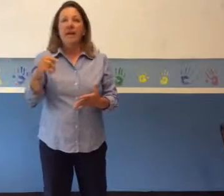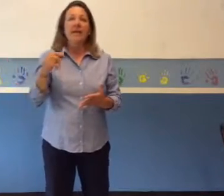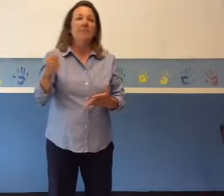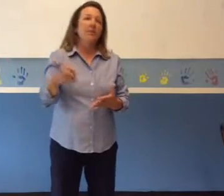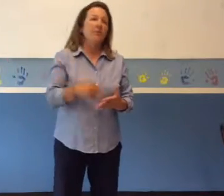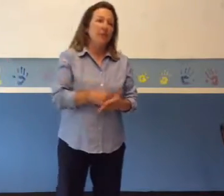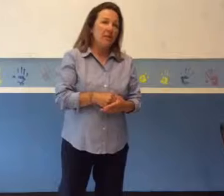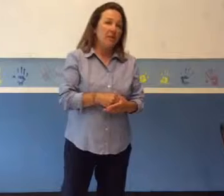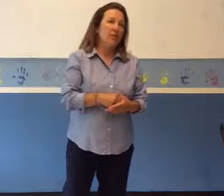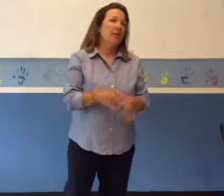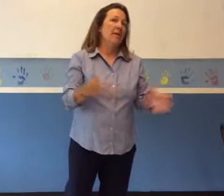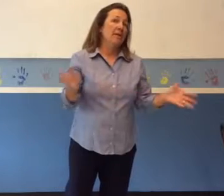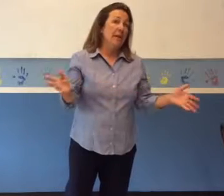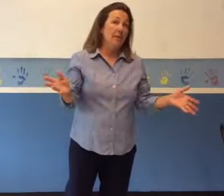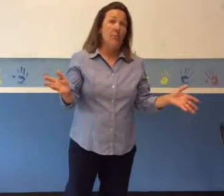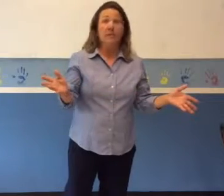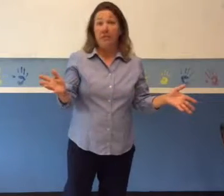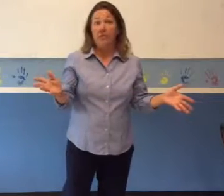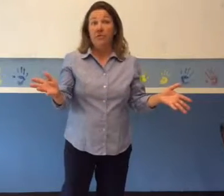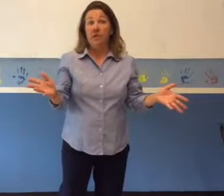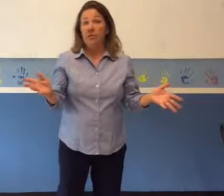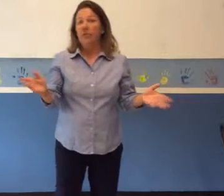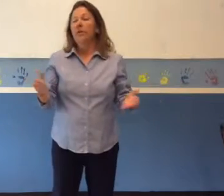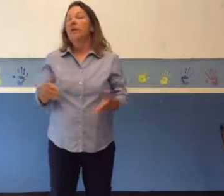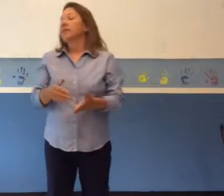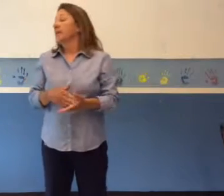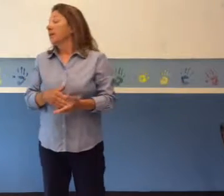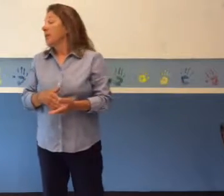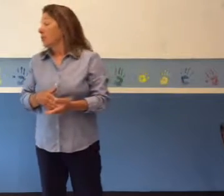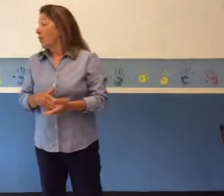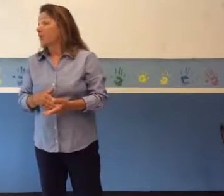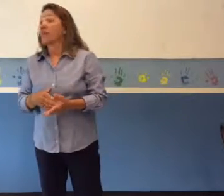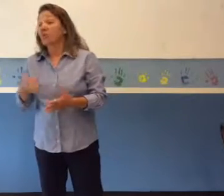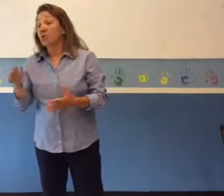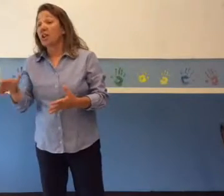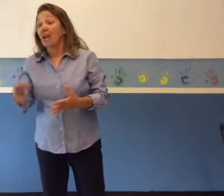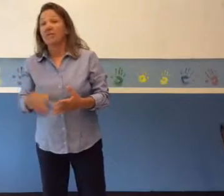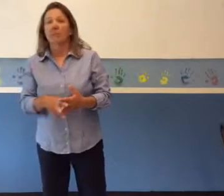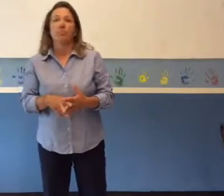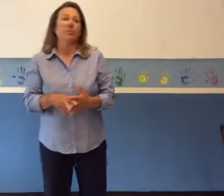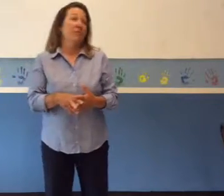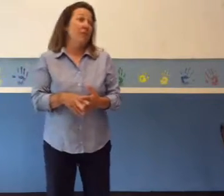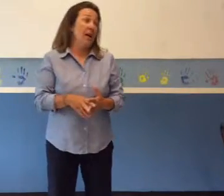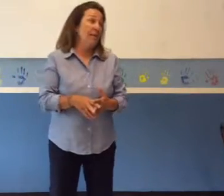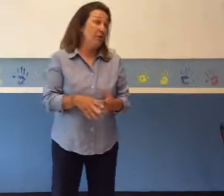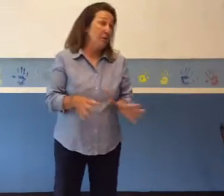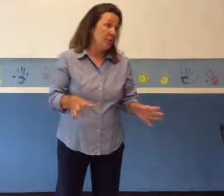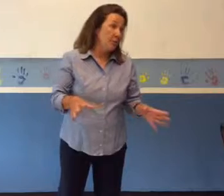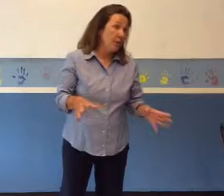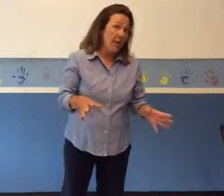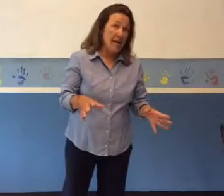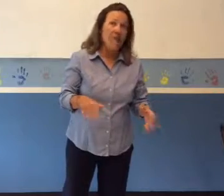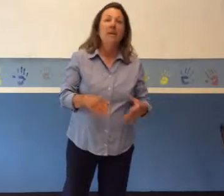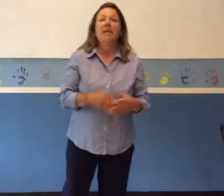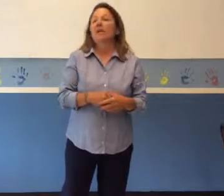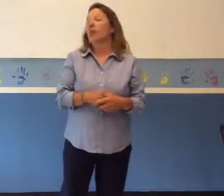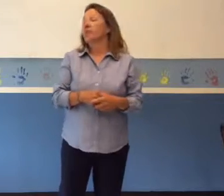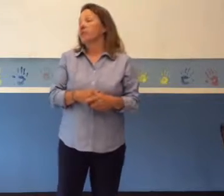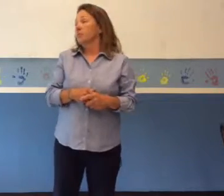Then, if there is an issue and they need to get rid of this teacher, the hearing process could last upwards of 502 days and cost as